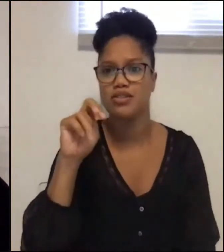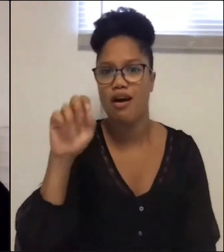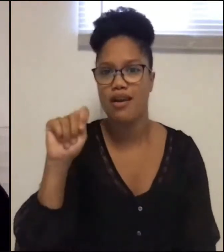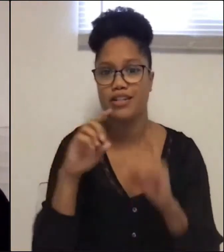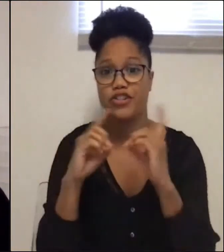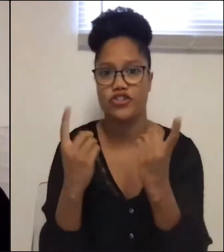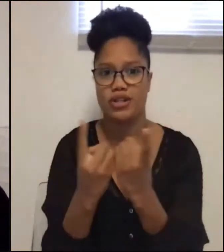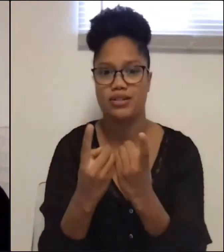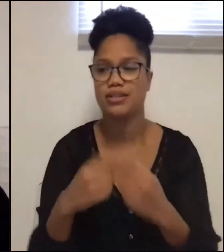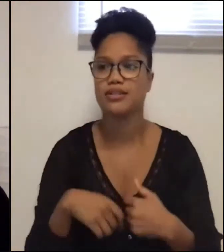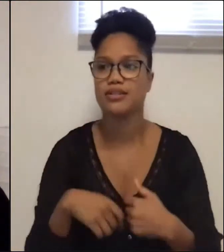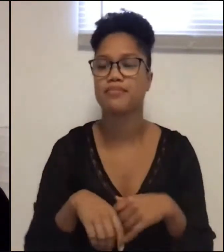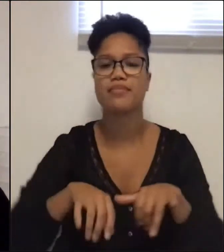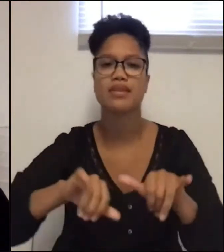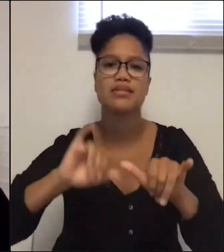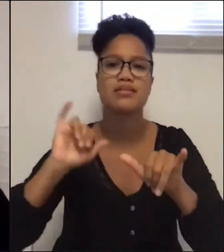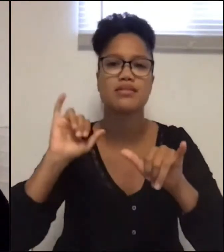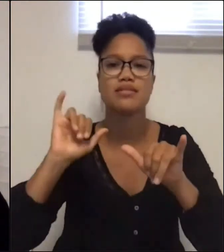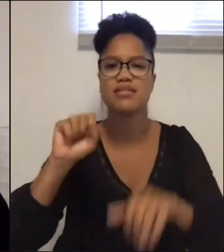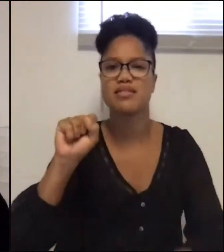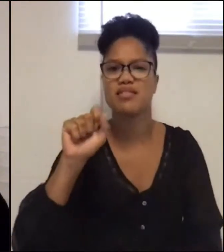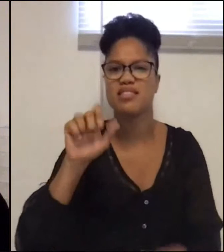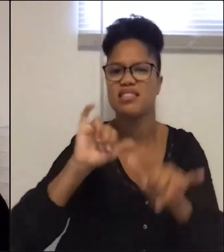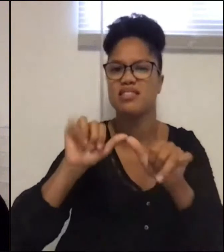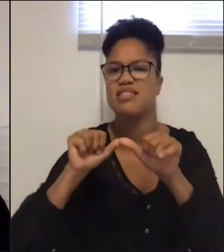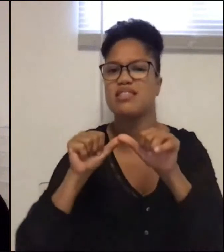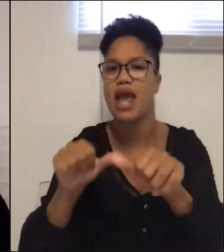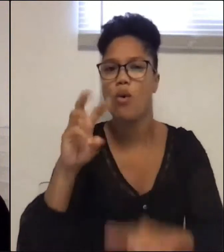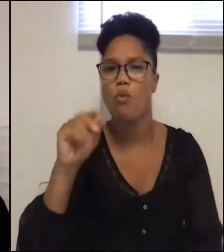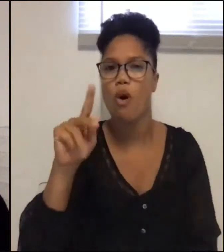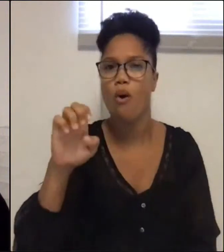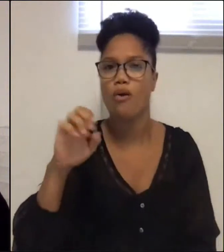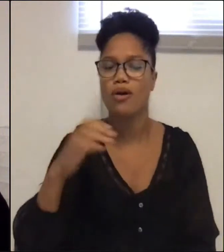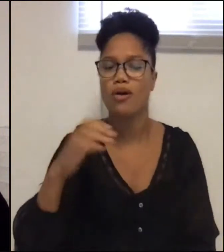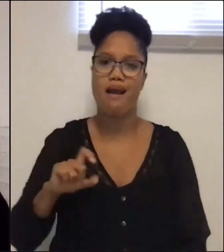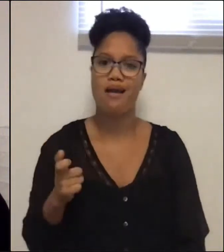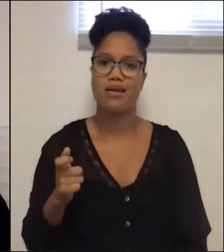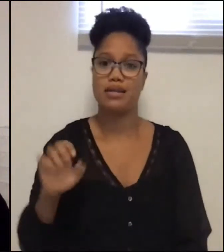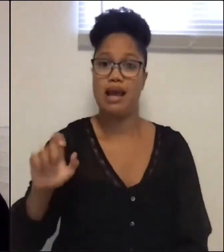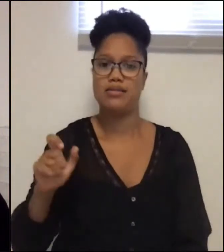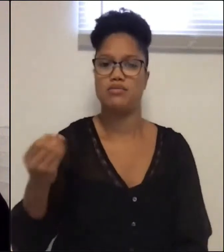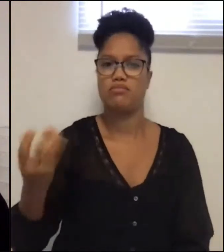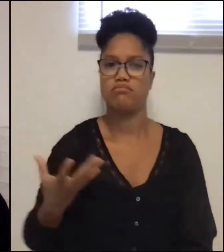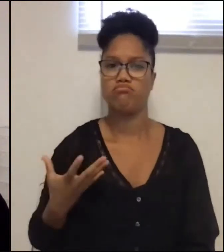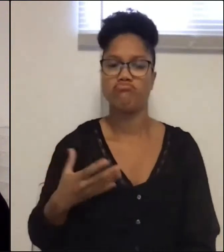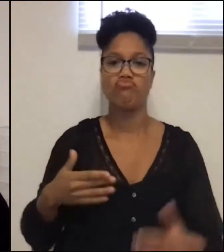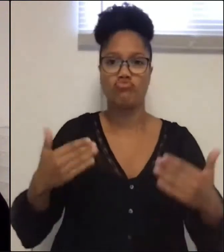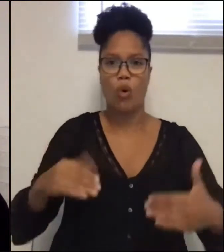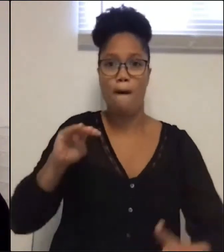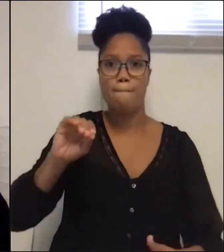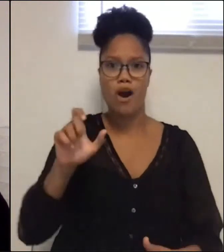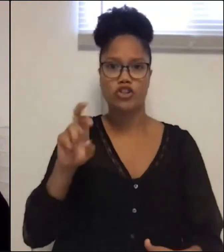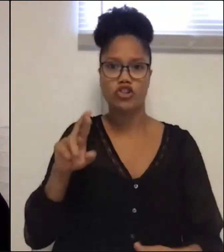Stay woke, my ex whispered, easing into boxer shorts and